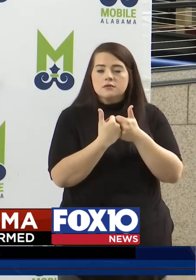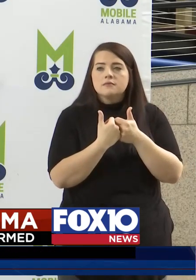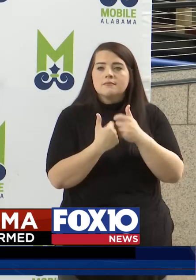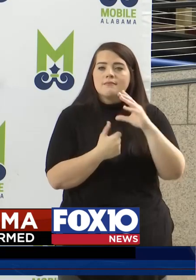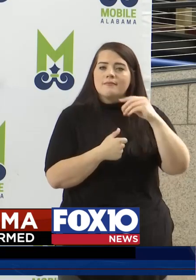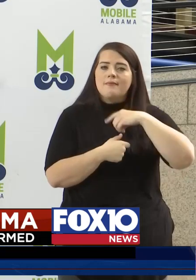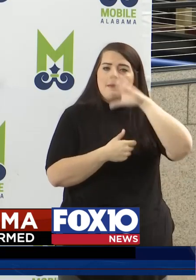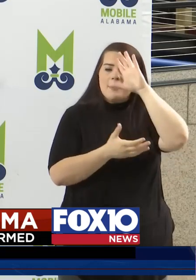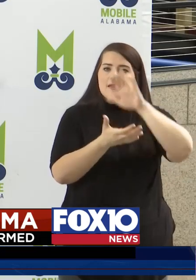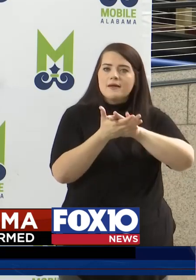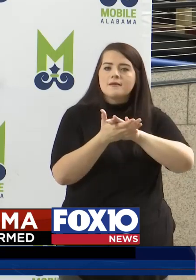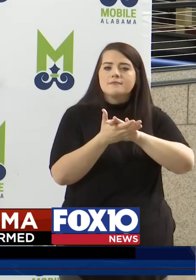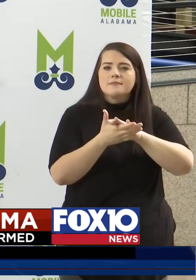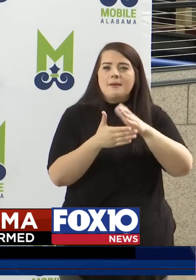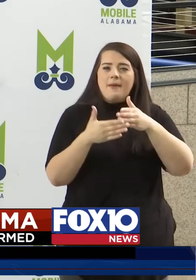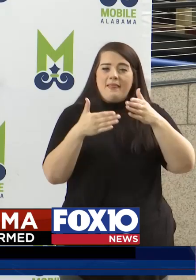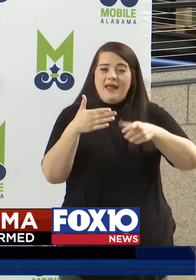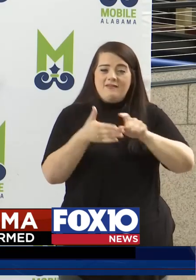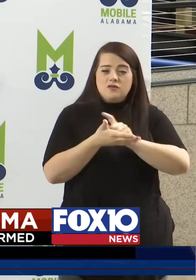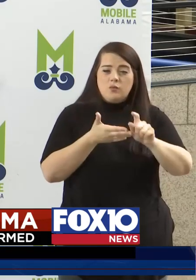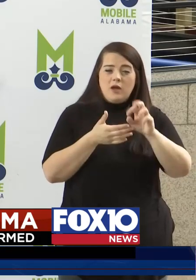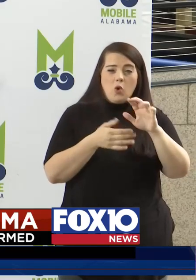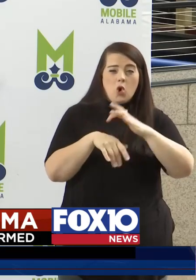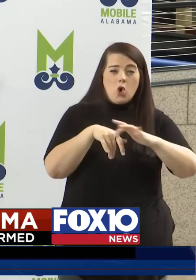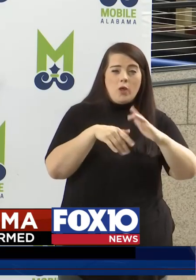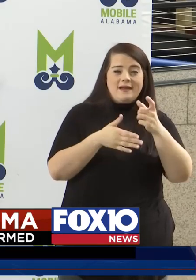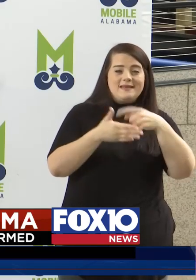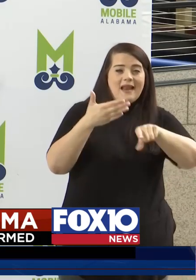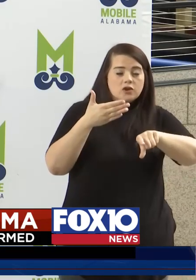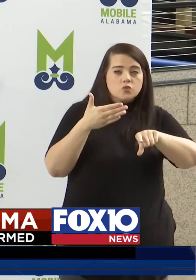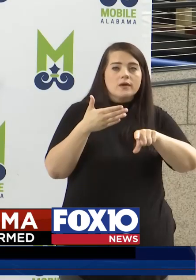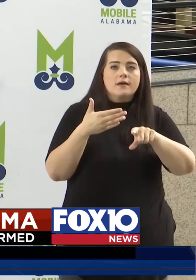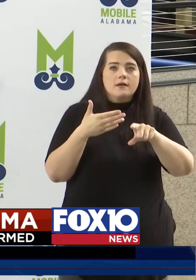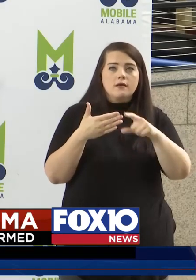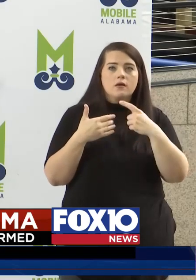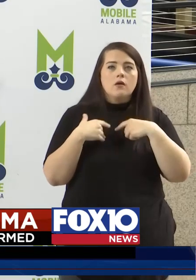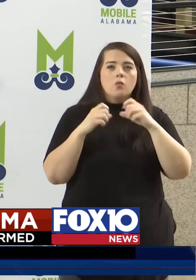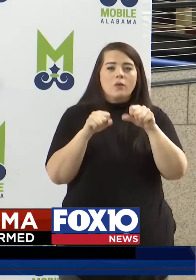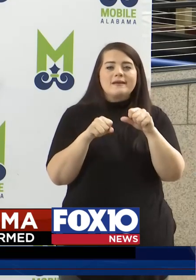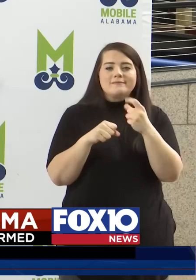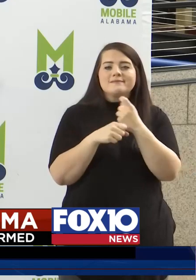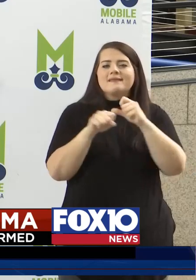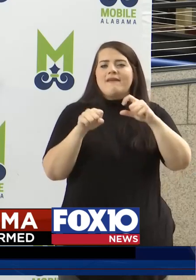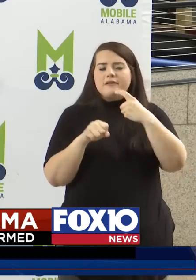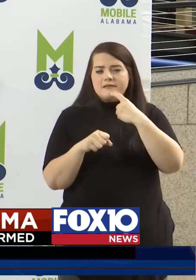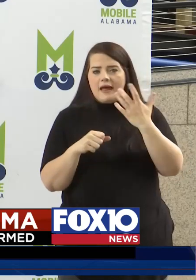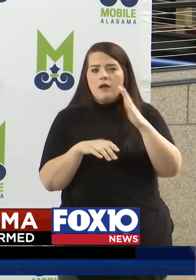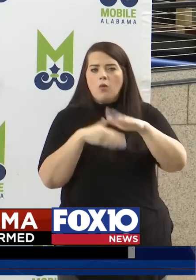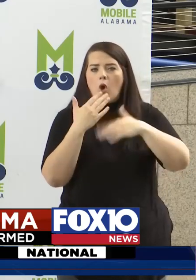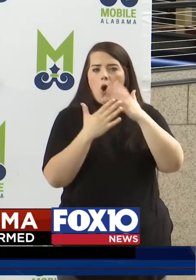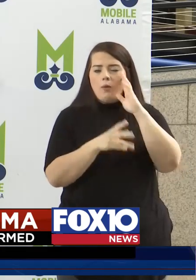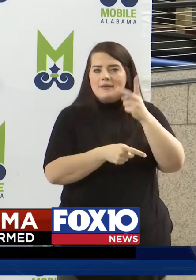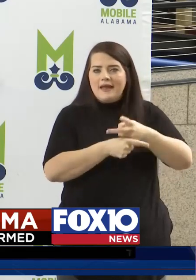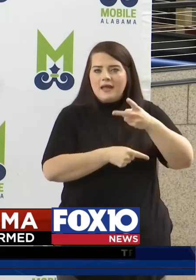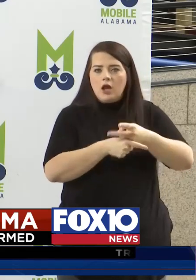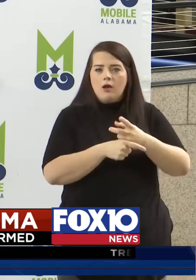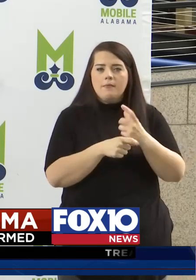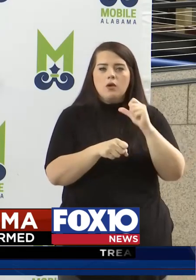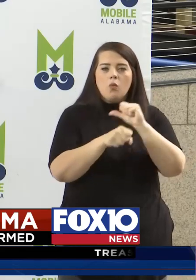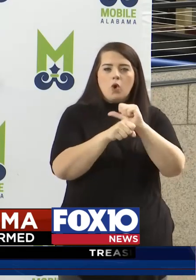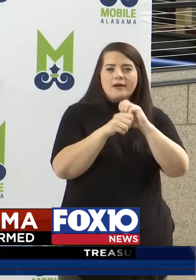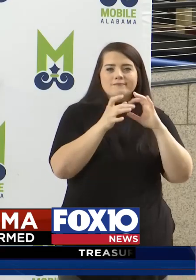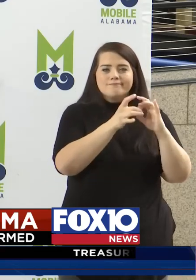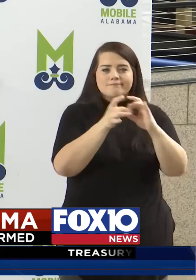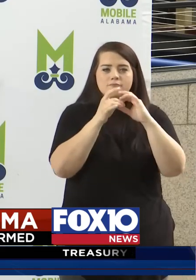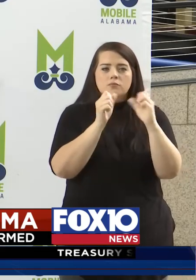I think by the end of this week or early next week would be when we could safely say we'll have all that taken care of, working in concert